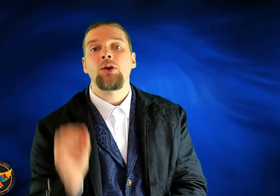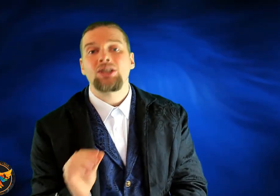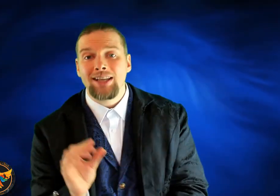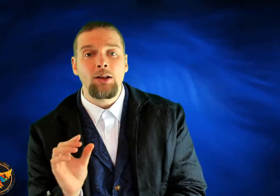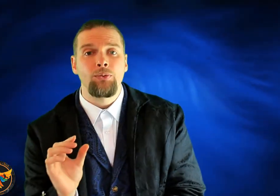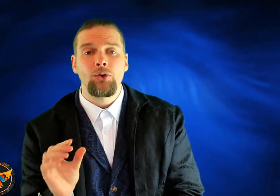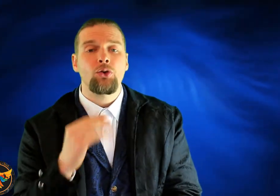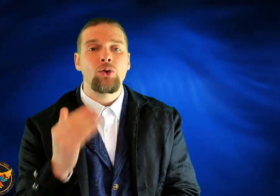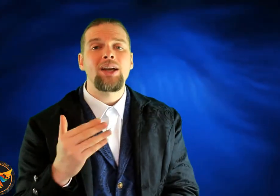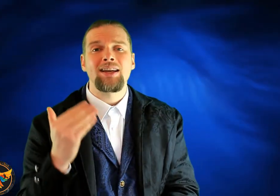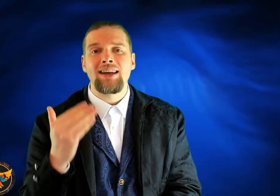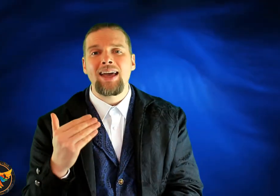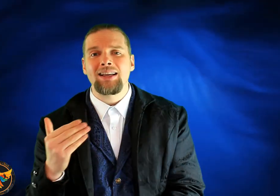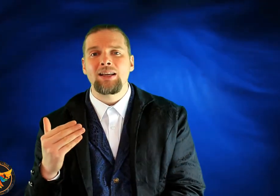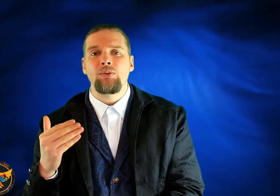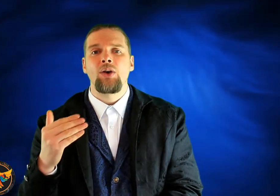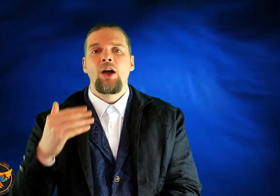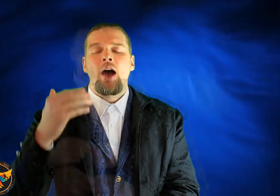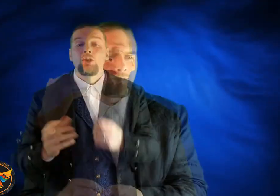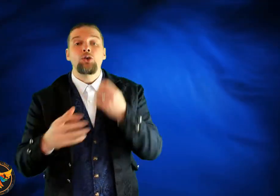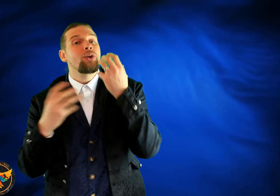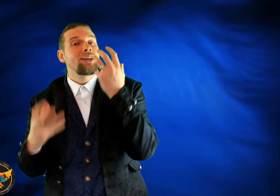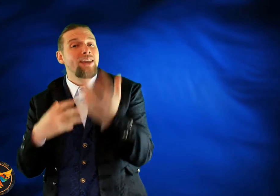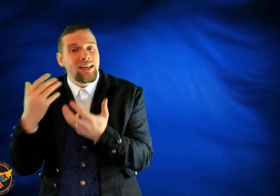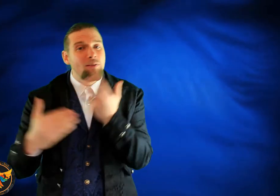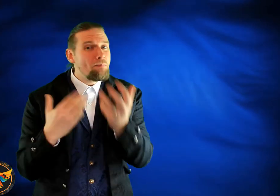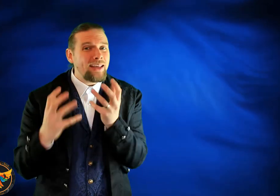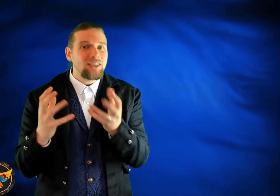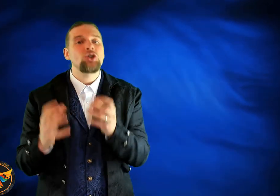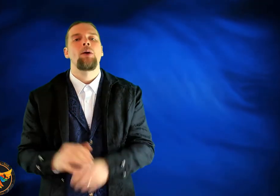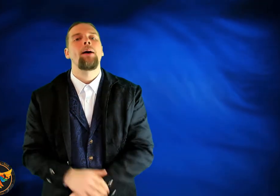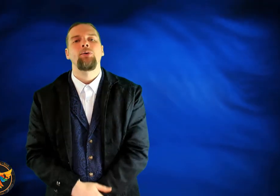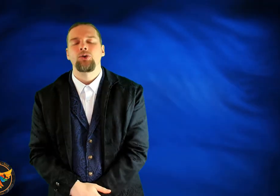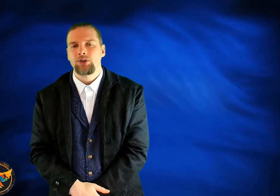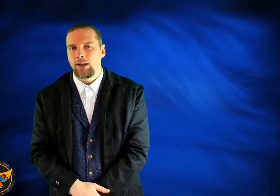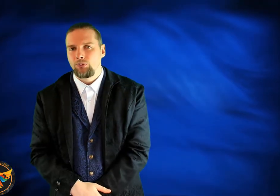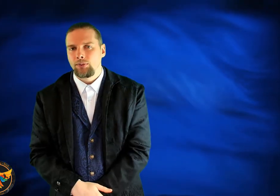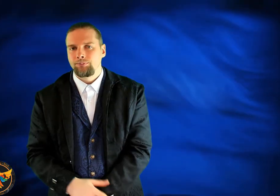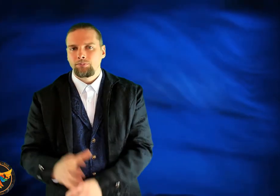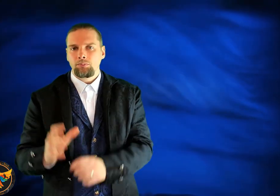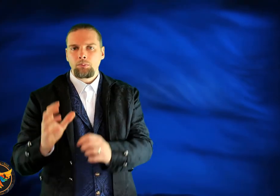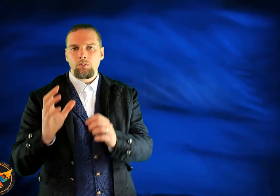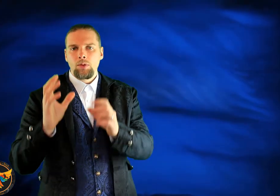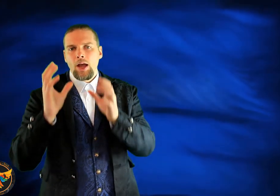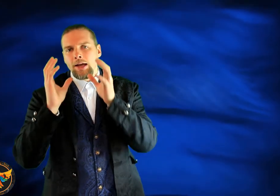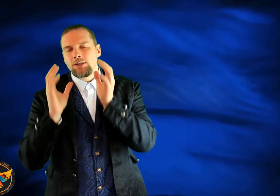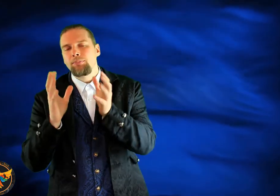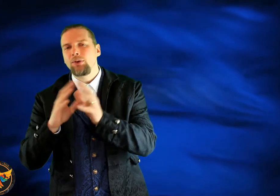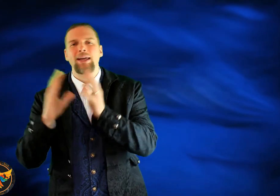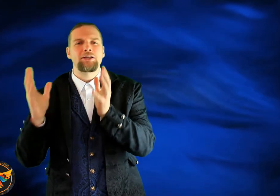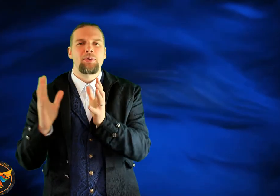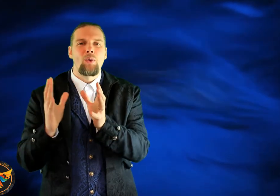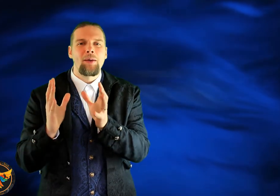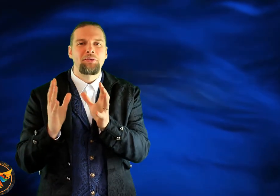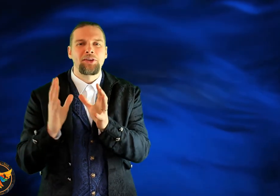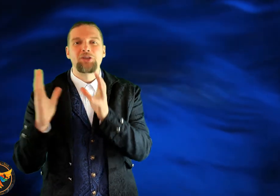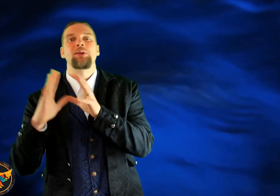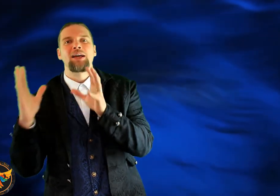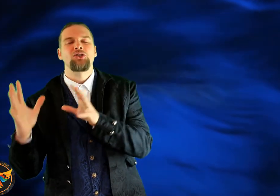yourself. You're creating a negative message about yourself. It's important, yes, to be aware about things that we like to